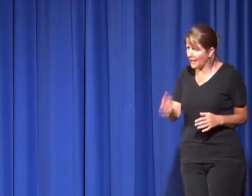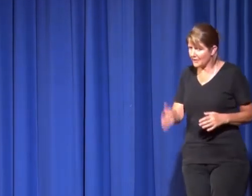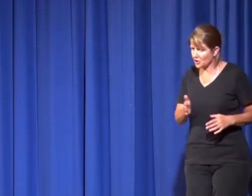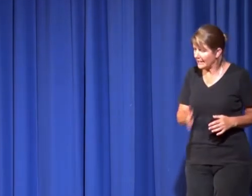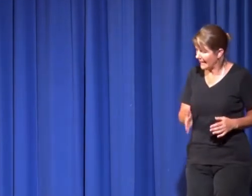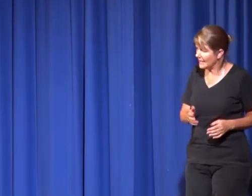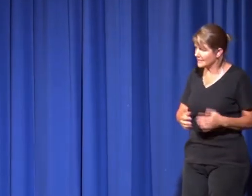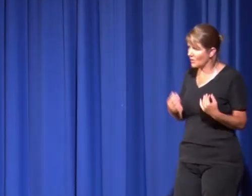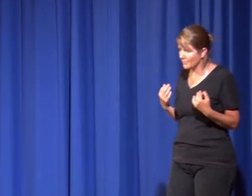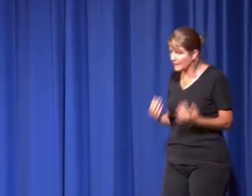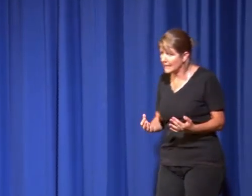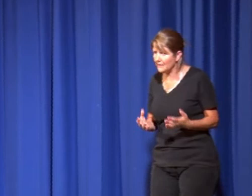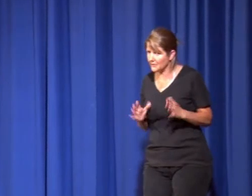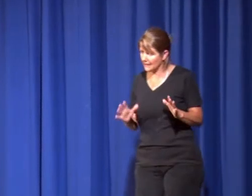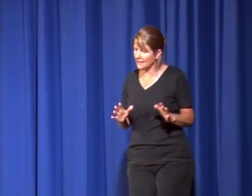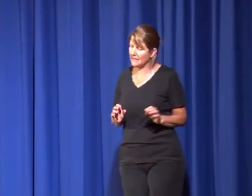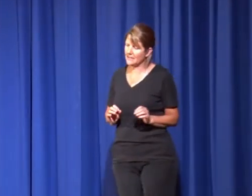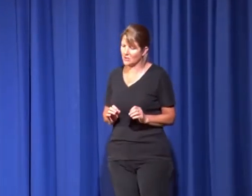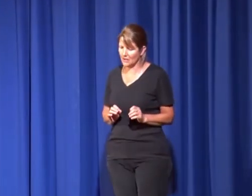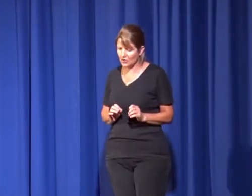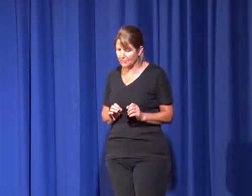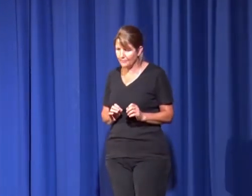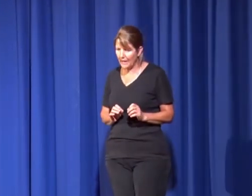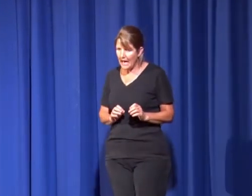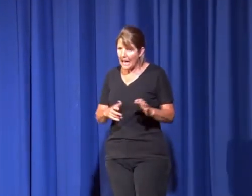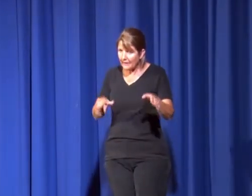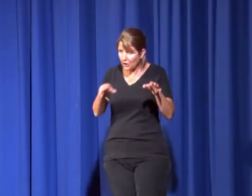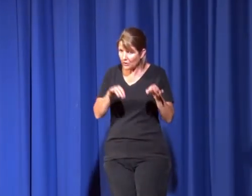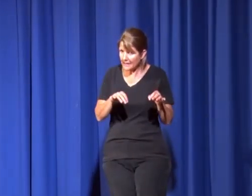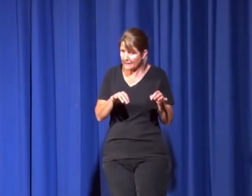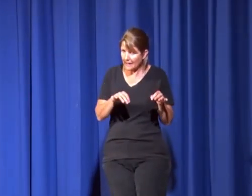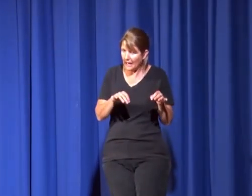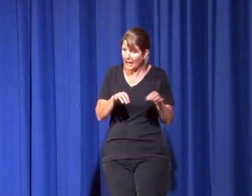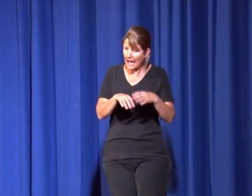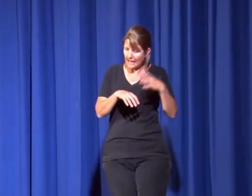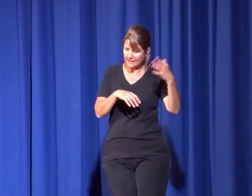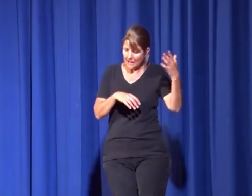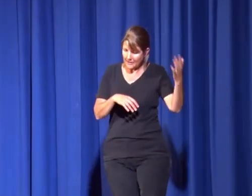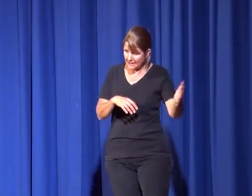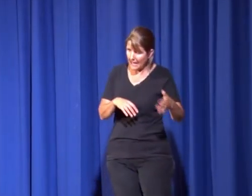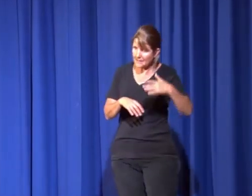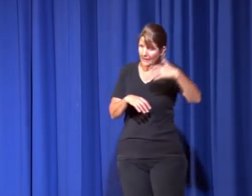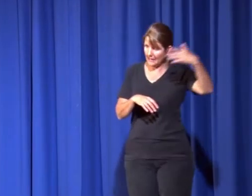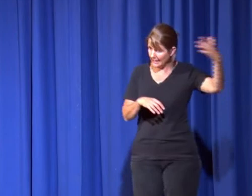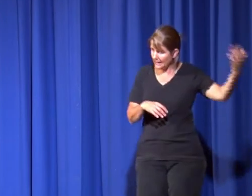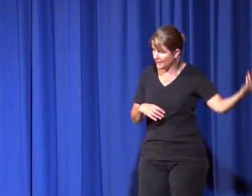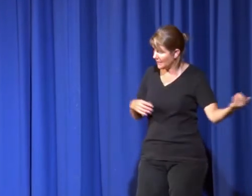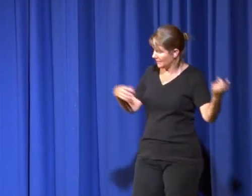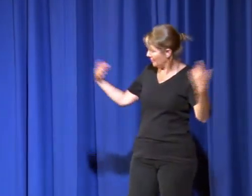fathers shake hands and I'm relieved. Clearly my dad's not in trouble. And then the girls get in the car and the dads and they leave and then the